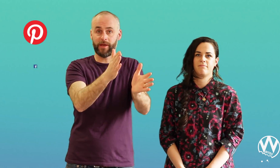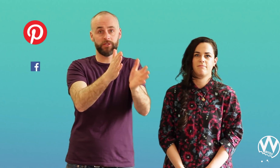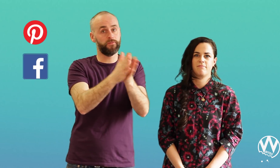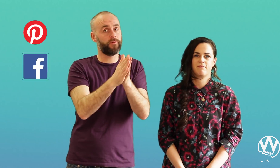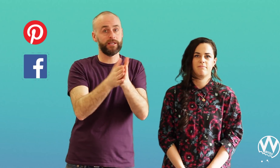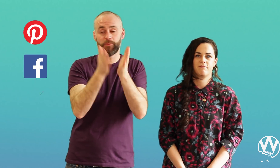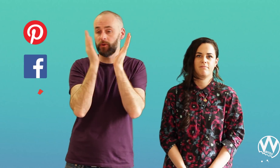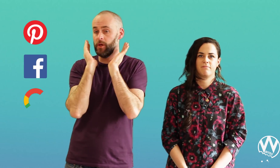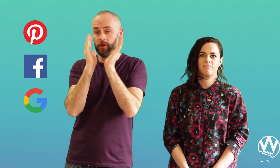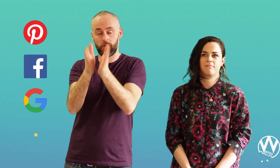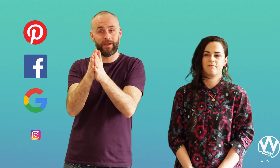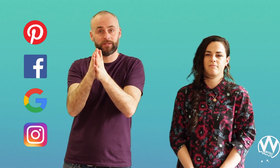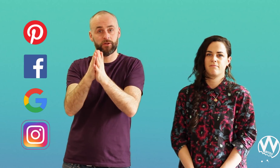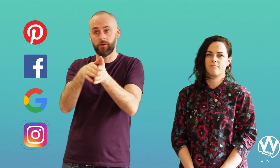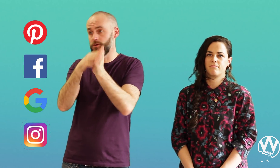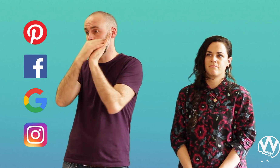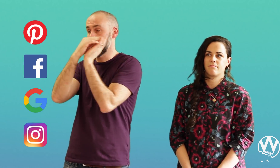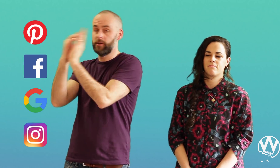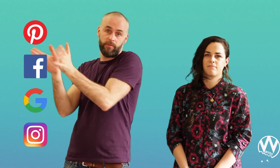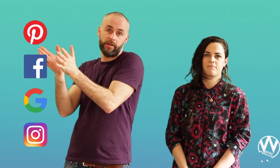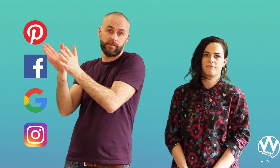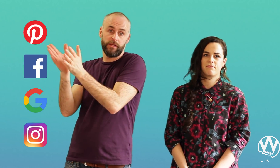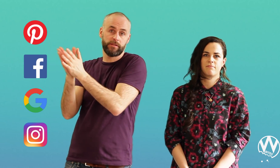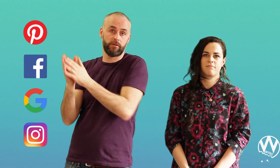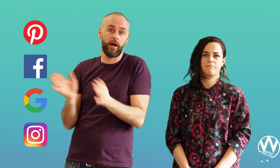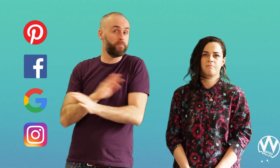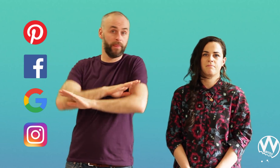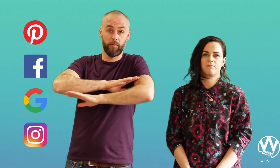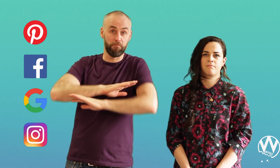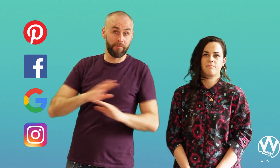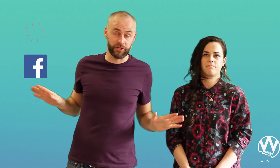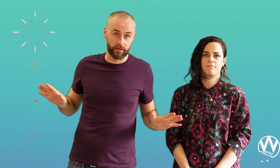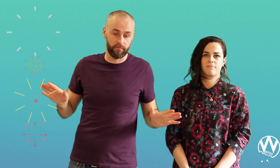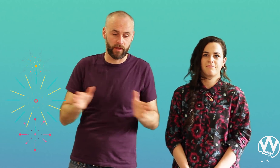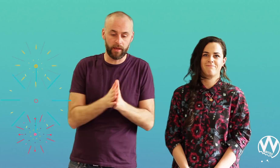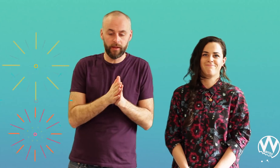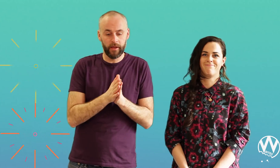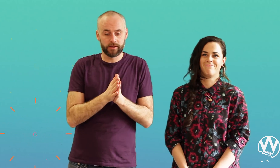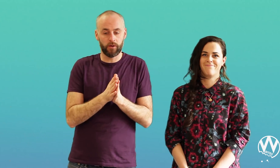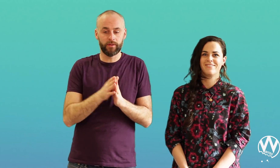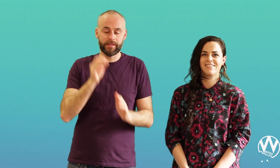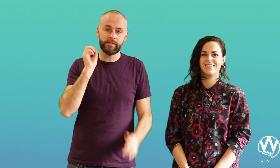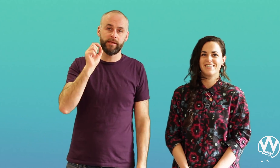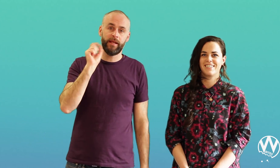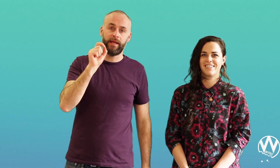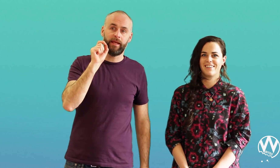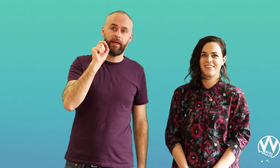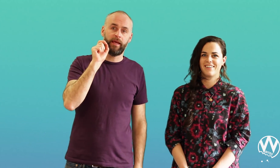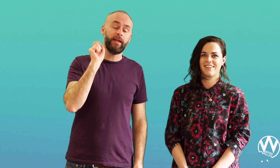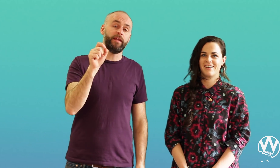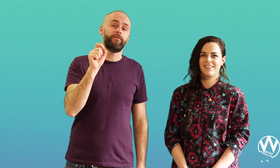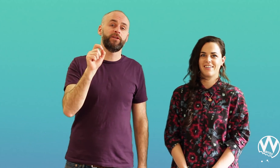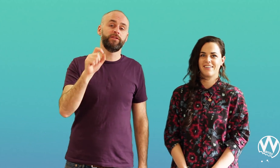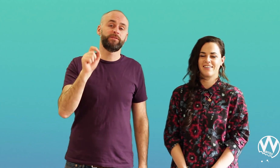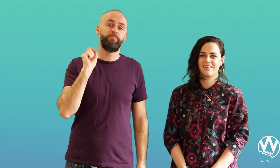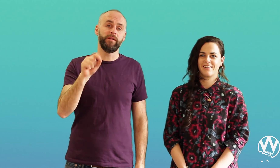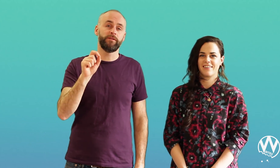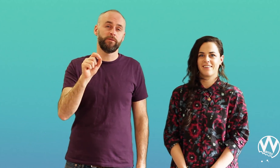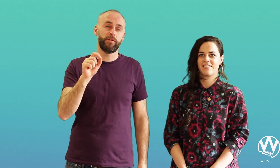message on Facebook, new message on Google, something else on Instagram. Magic. Okay. So this is an innovation that's built on something